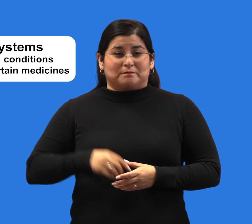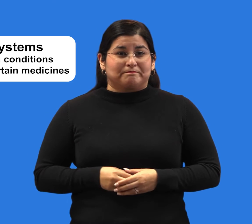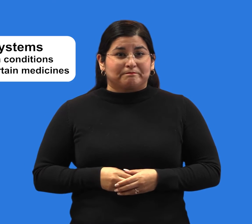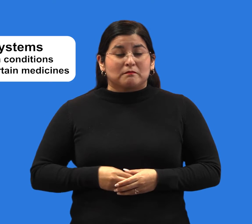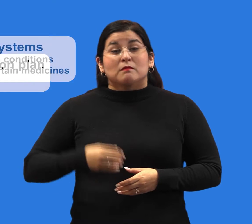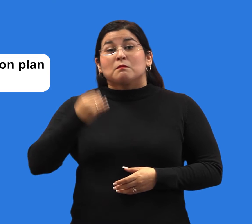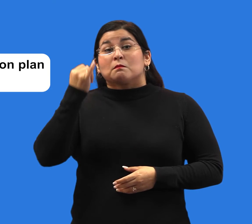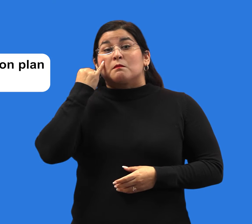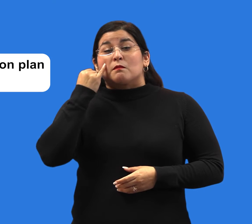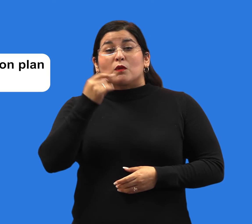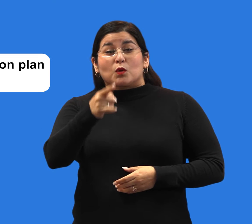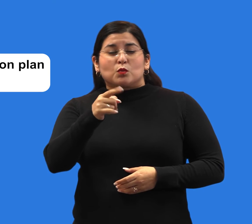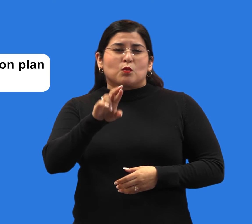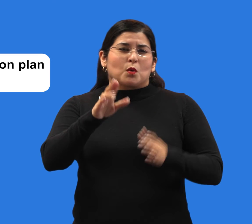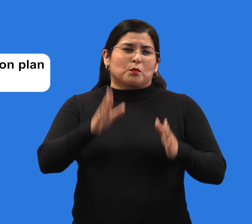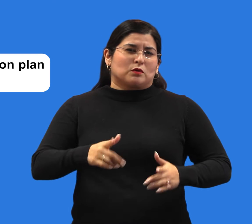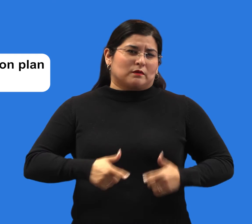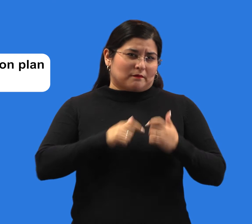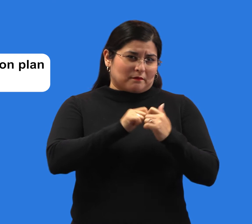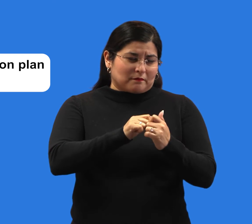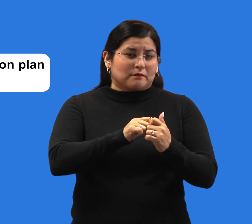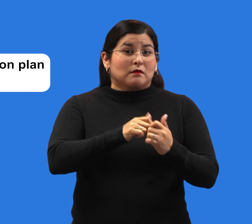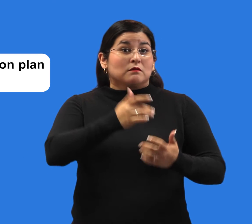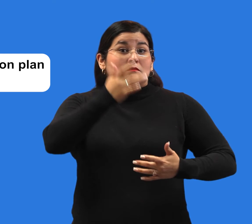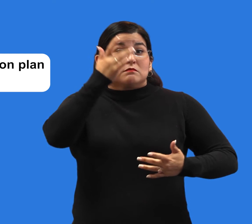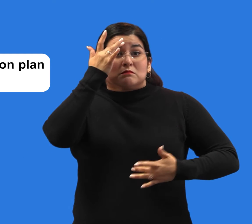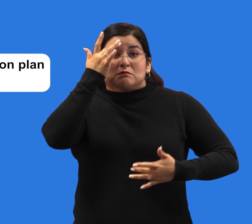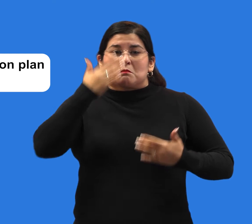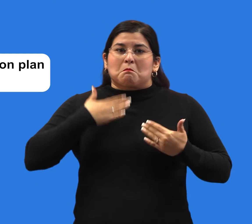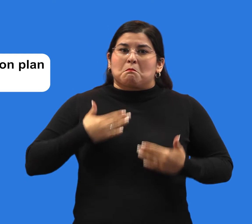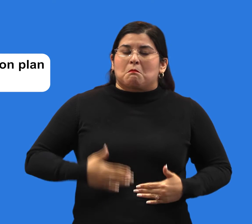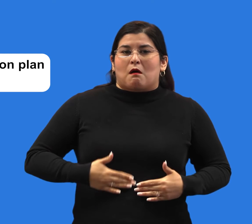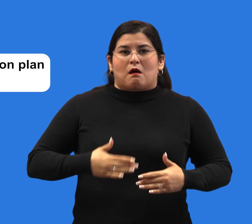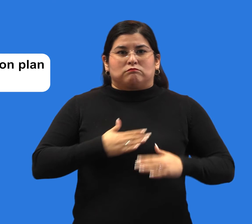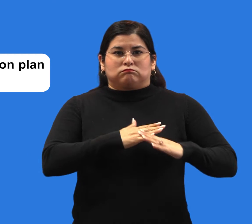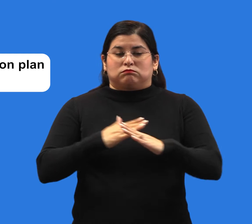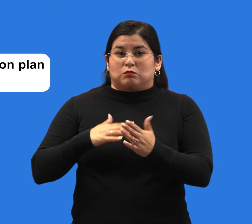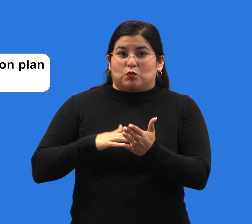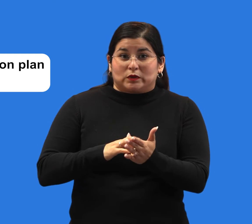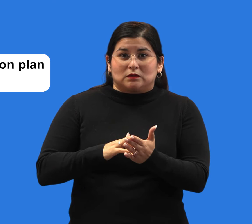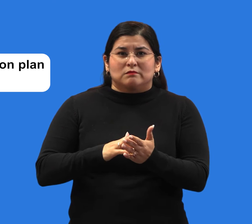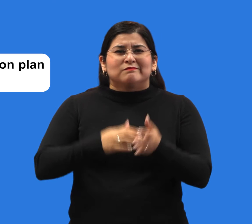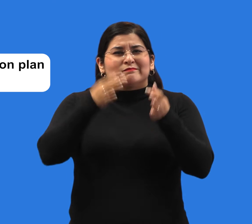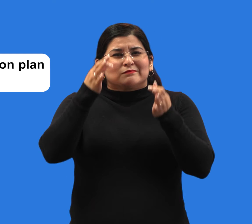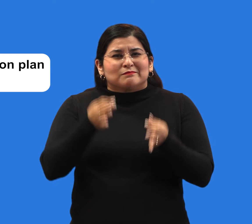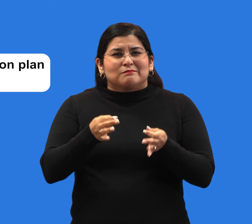If you have a weakened immune system, or you live with someone who does, make a COVID-19